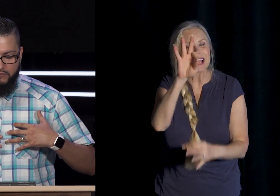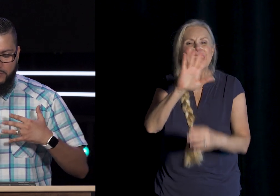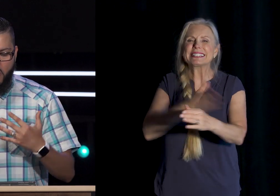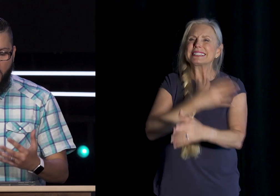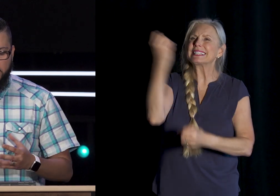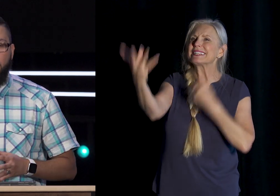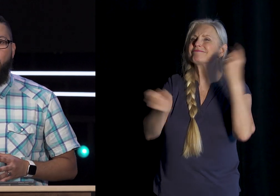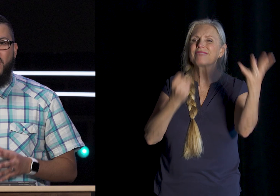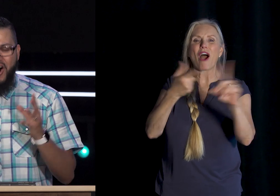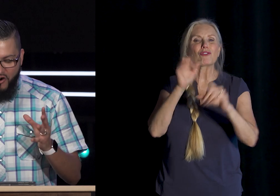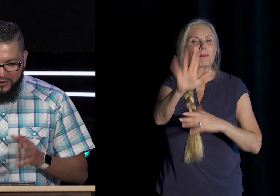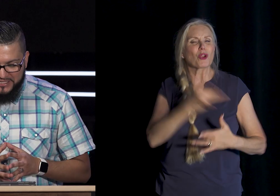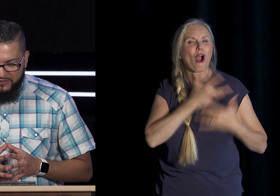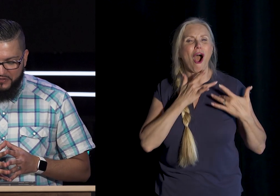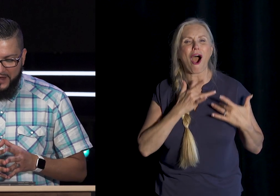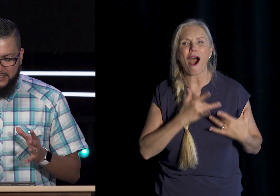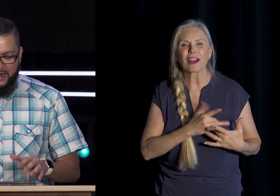From Your Heart To The Lord Always Giving Thanks To God